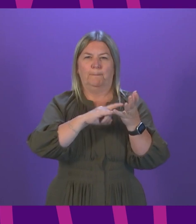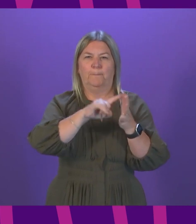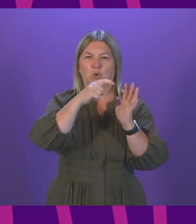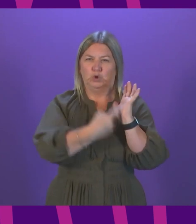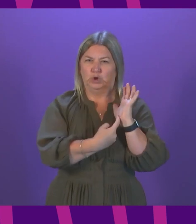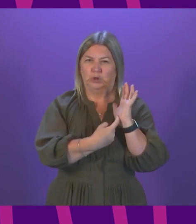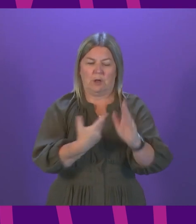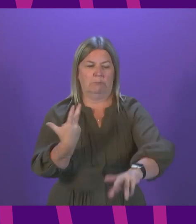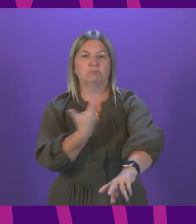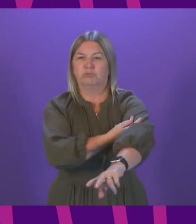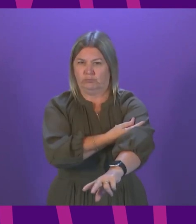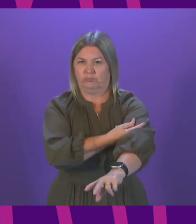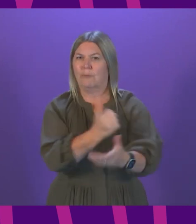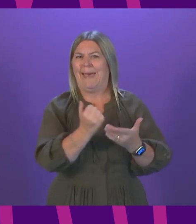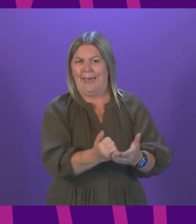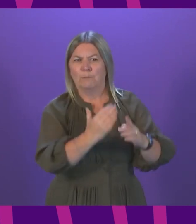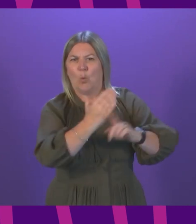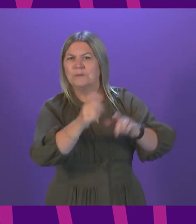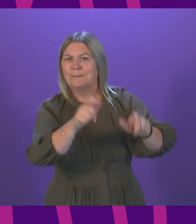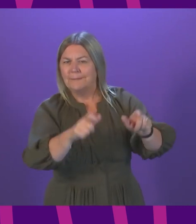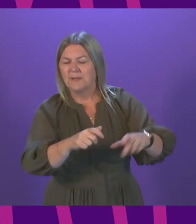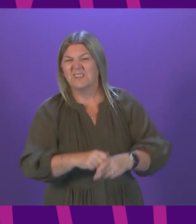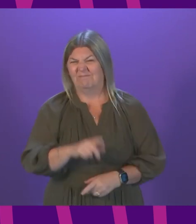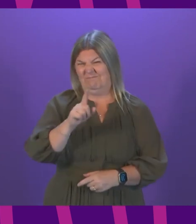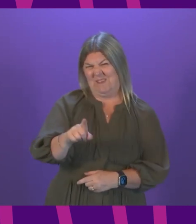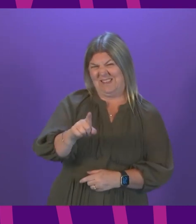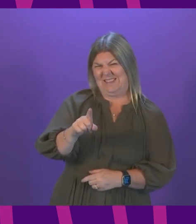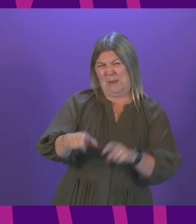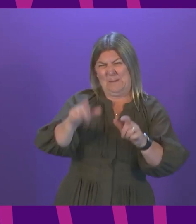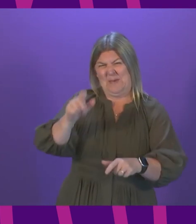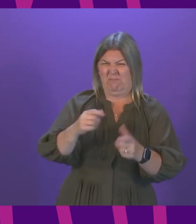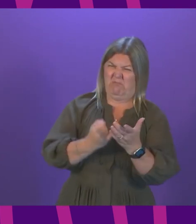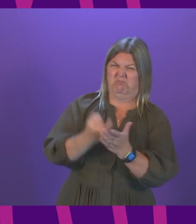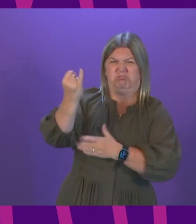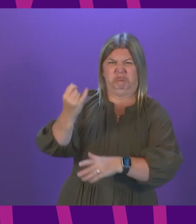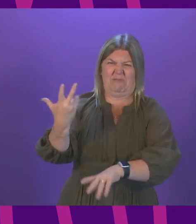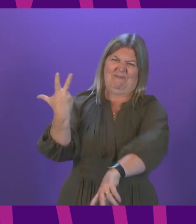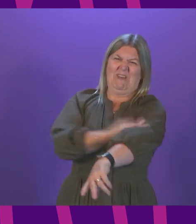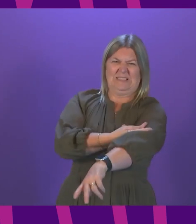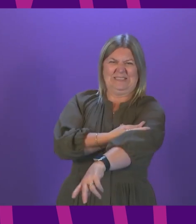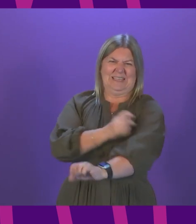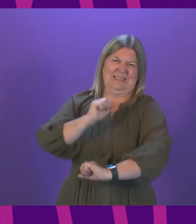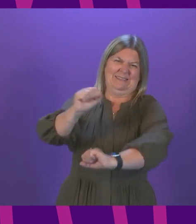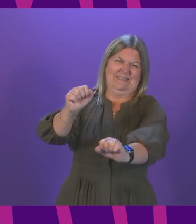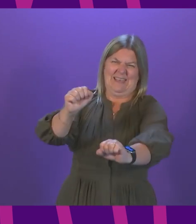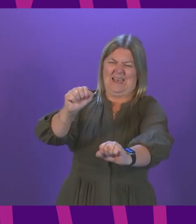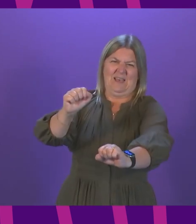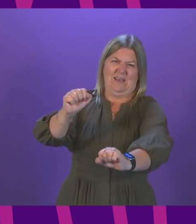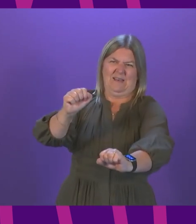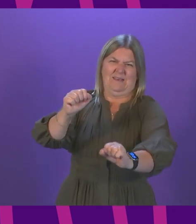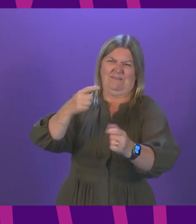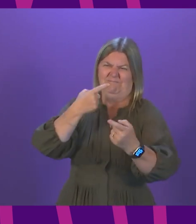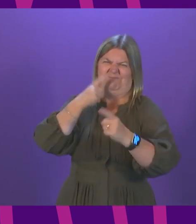-19 this winter. Sadly, however, anti-vaxxers, their tone increasingly hysterical and their accusations ever more ludicrous